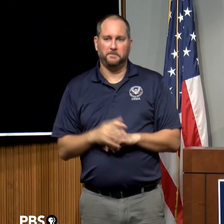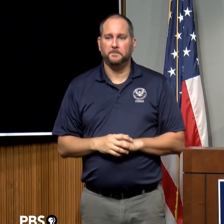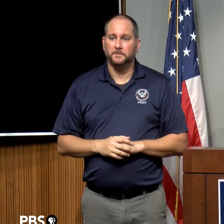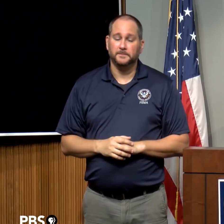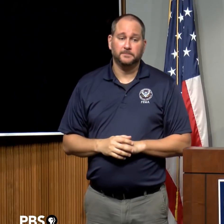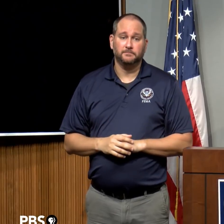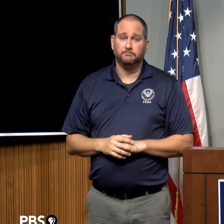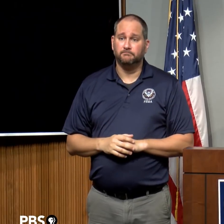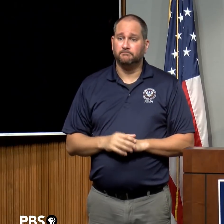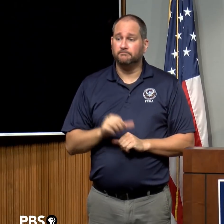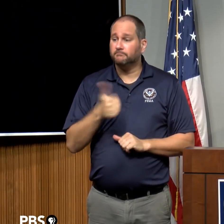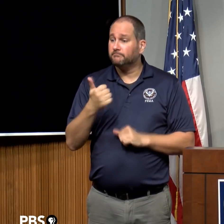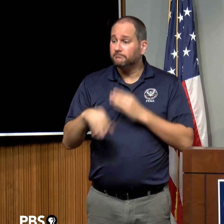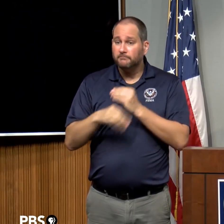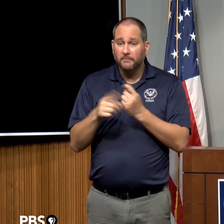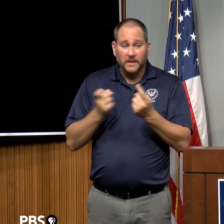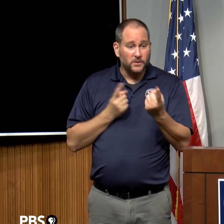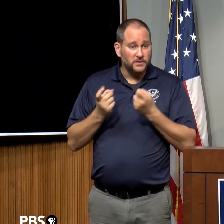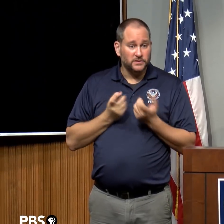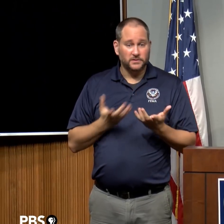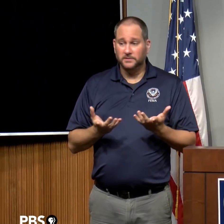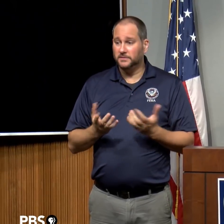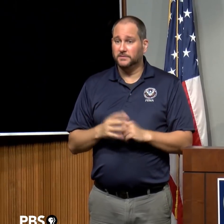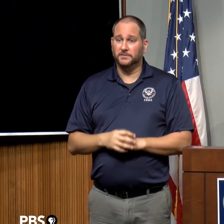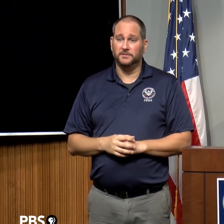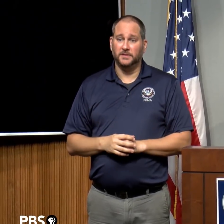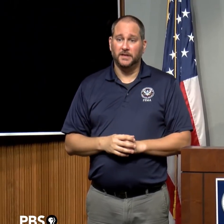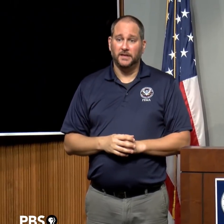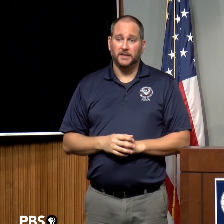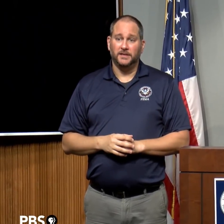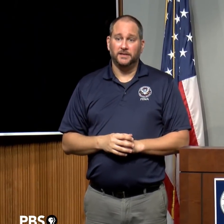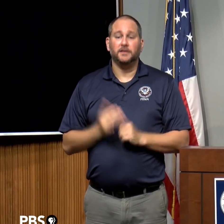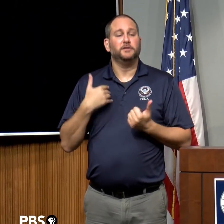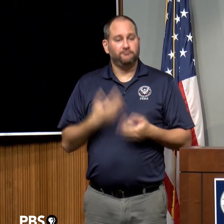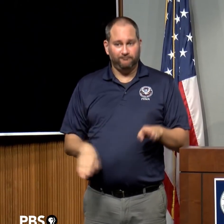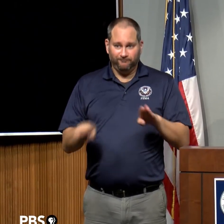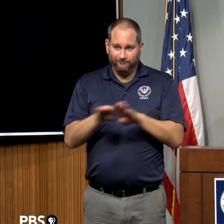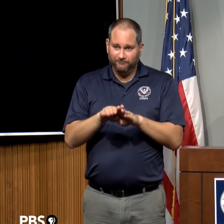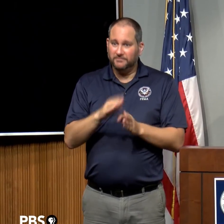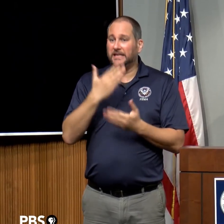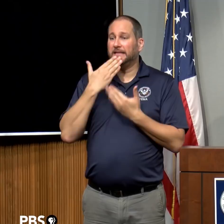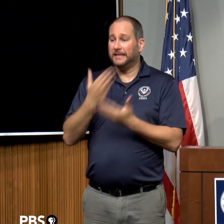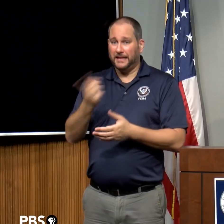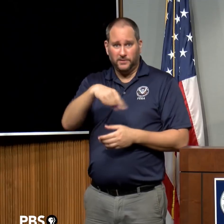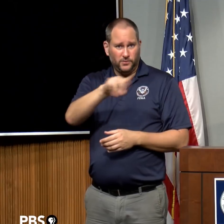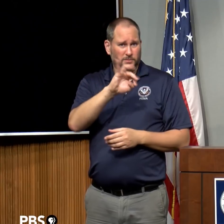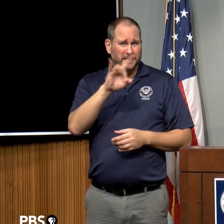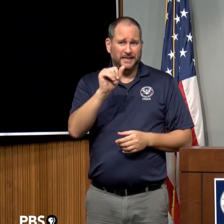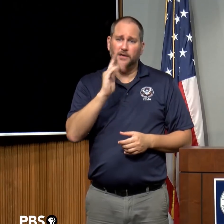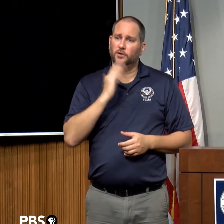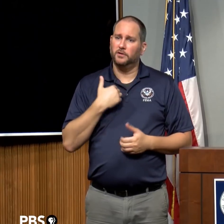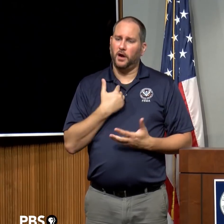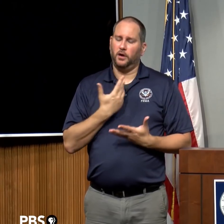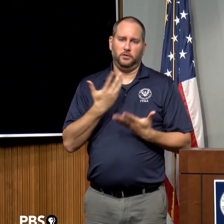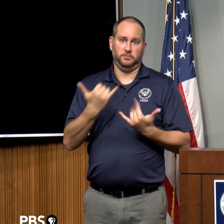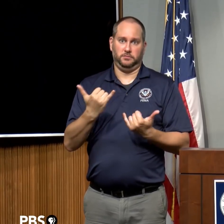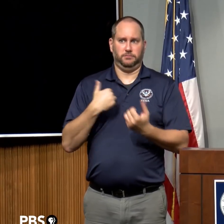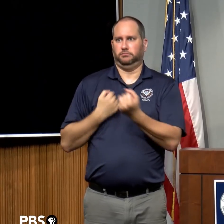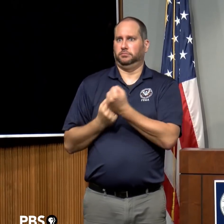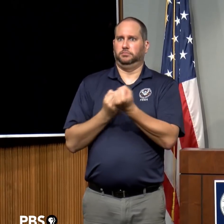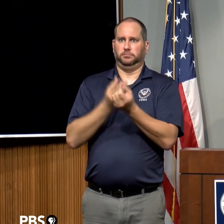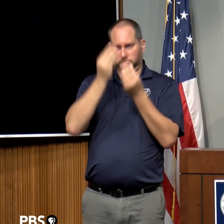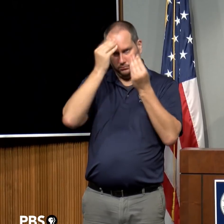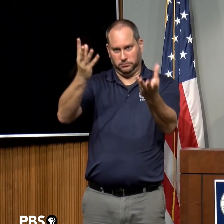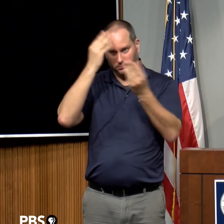Any, uh, any, any other questions? Well, look, in closing, I want to thank the media. You are our biggest voice at this time to get the message out to the citizens.